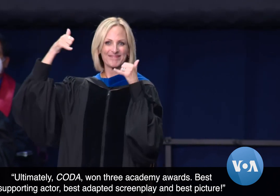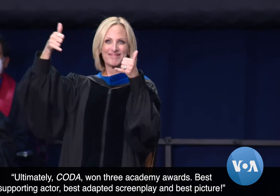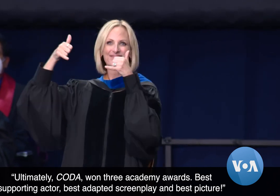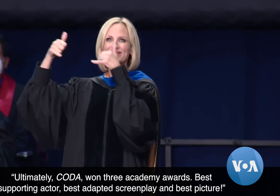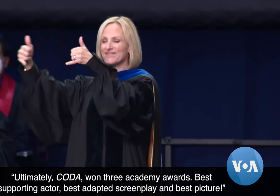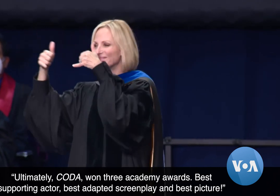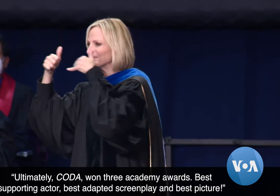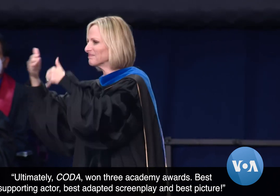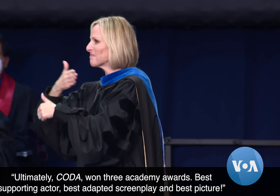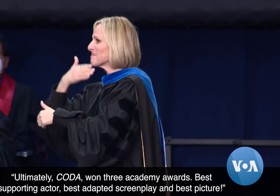Supporting Actor,